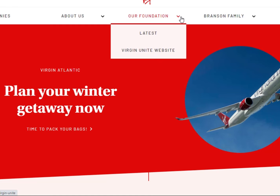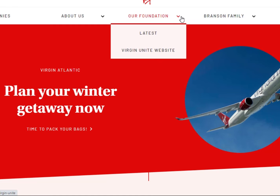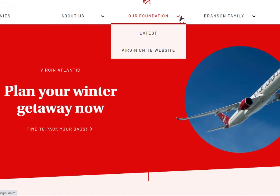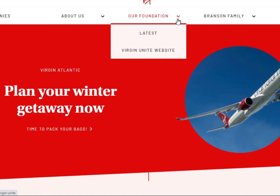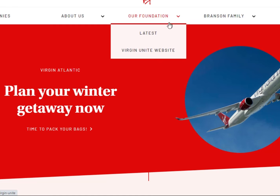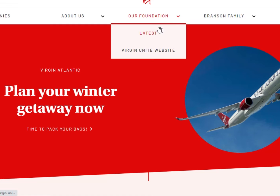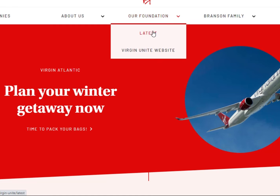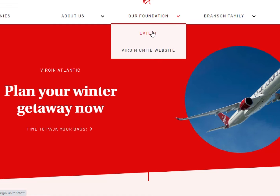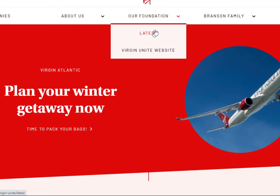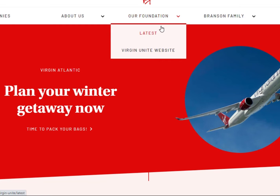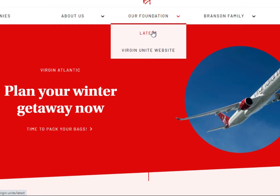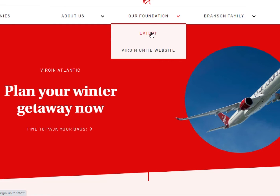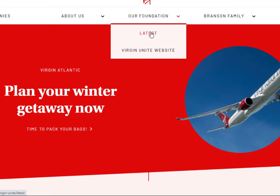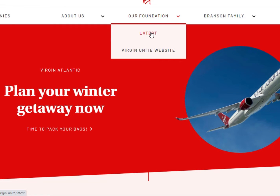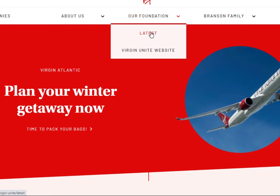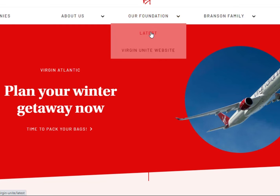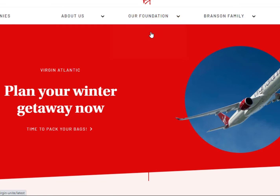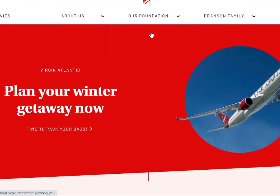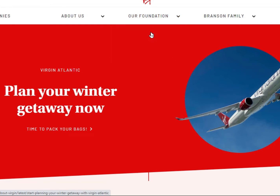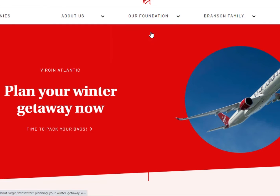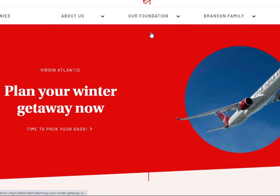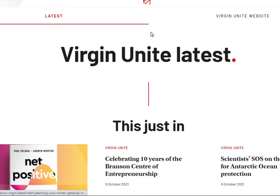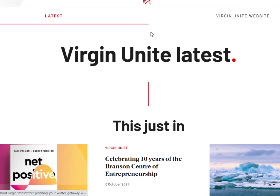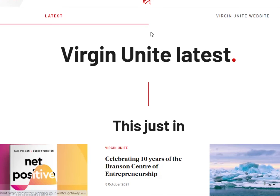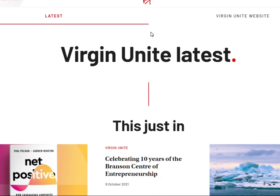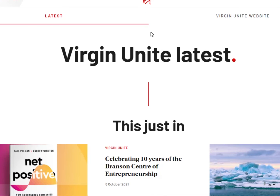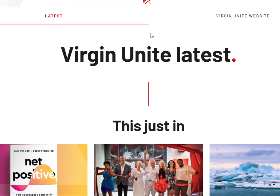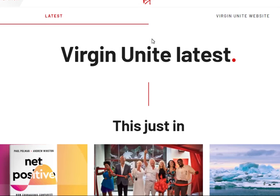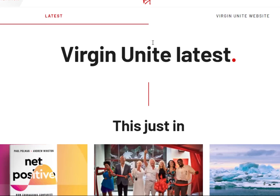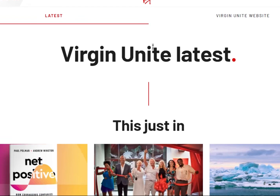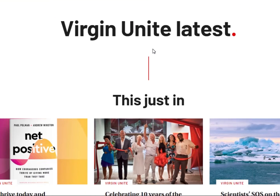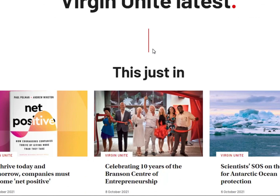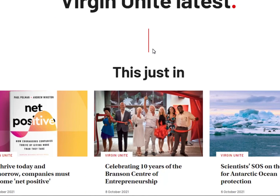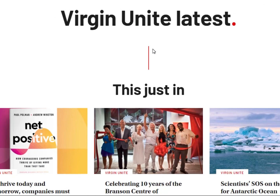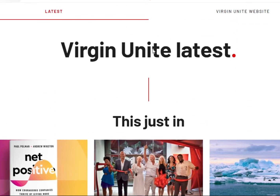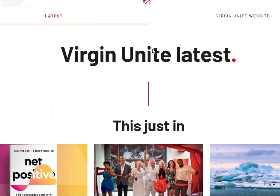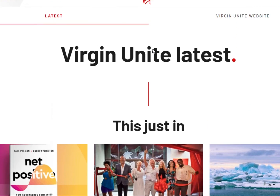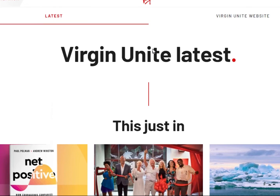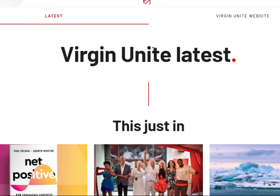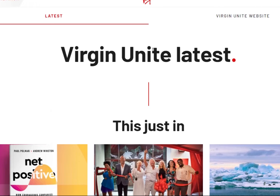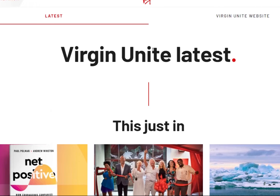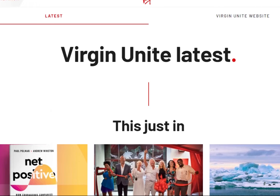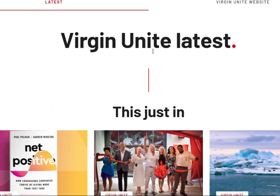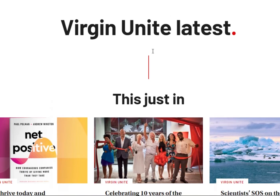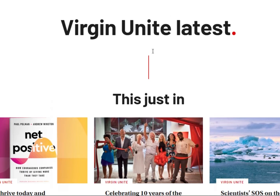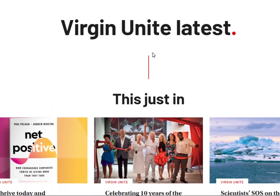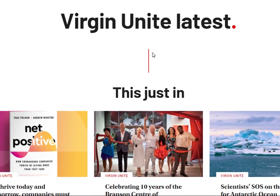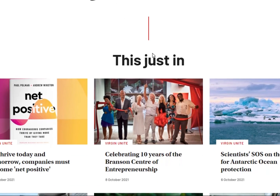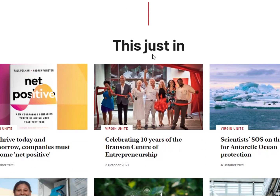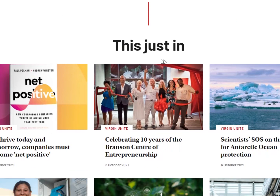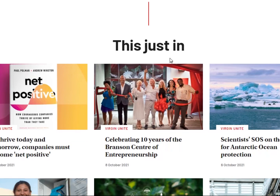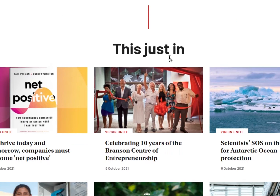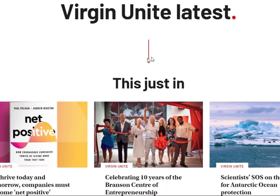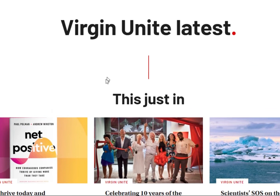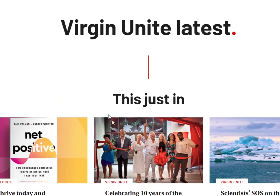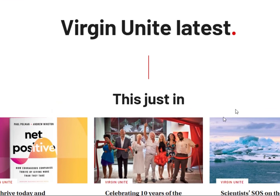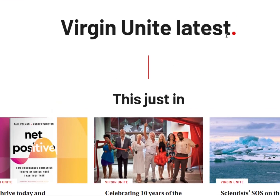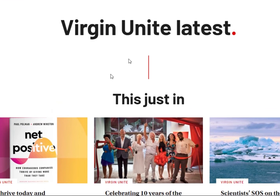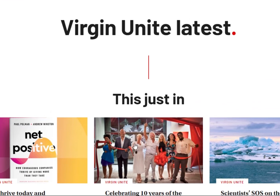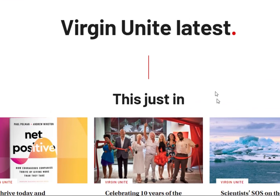layouts and simple design so when i click on this it just sends you to the page and everything is just so smooth and simple so you should be practicing